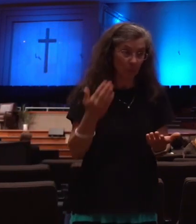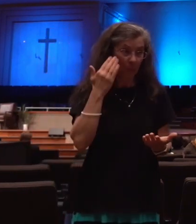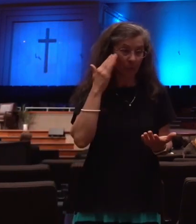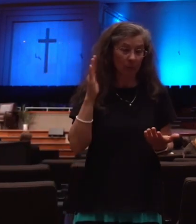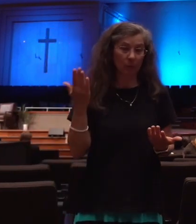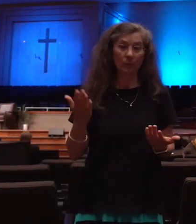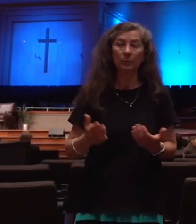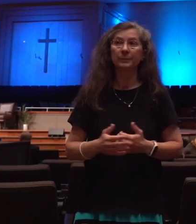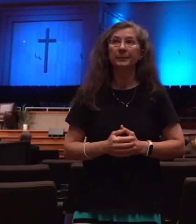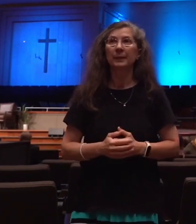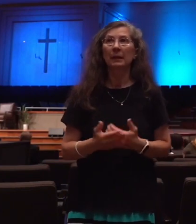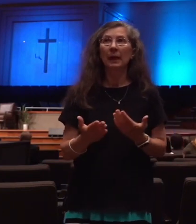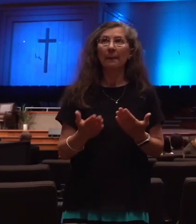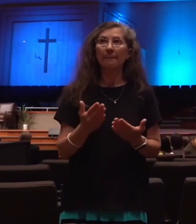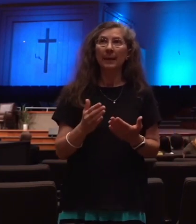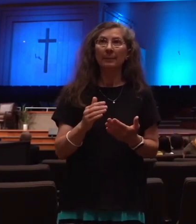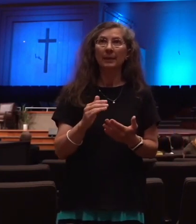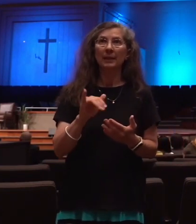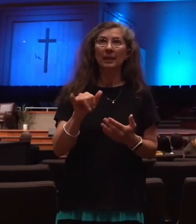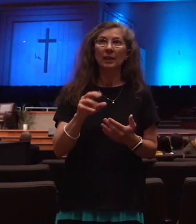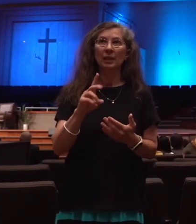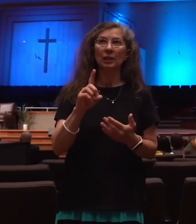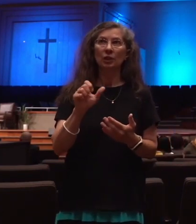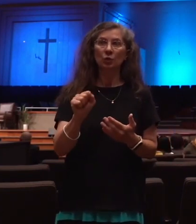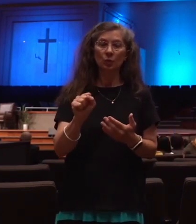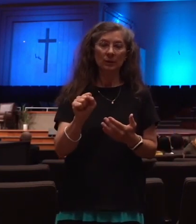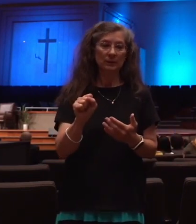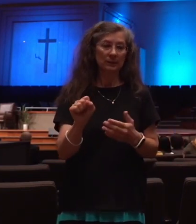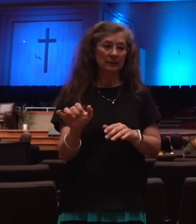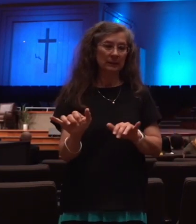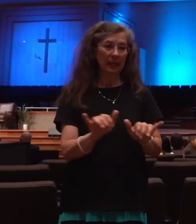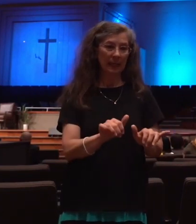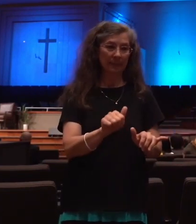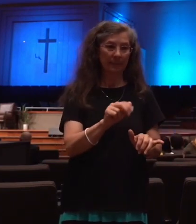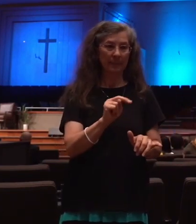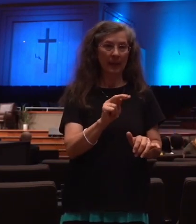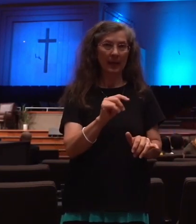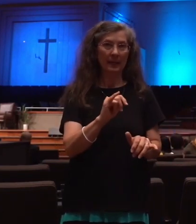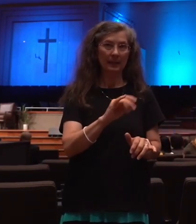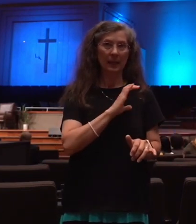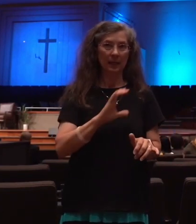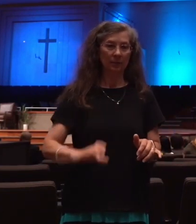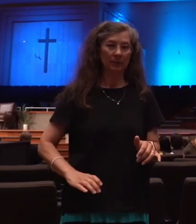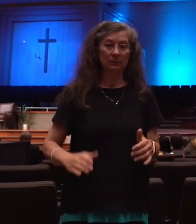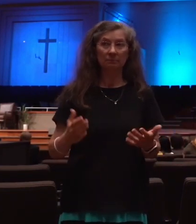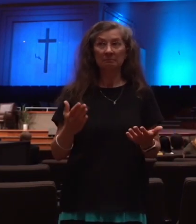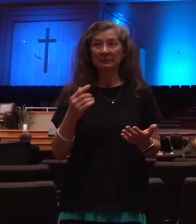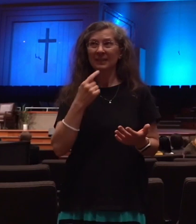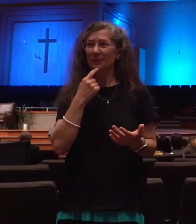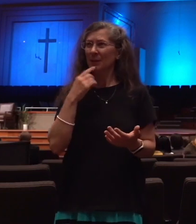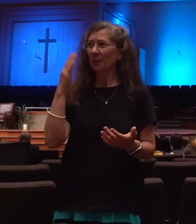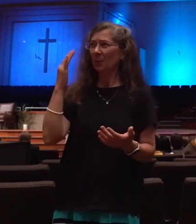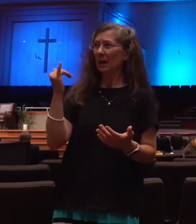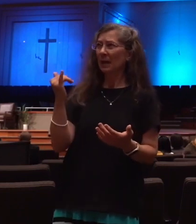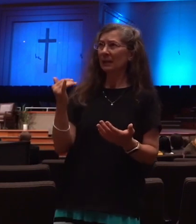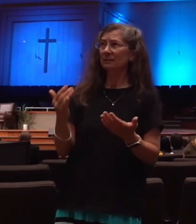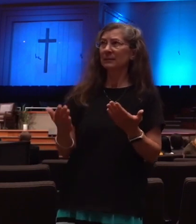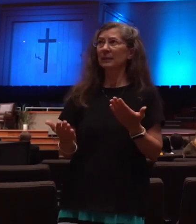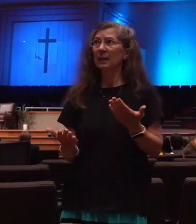-inhabit the body of the Antichrist. And you say, why? Well, he was with Jesus three and a half years.